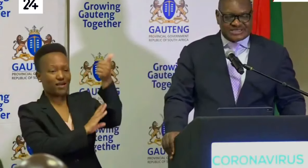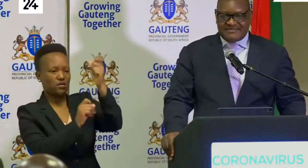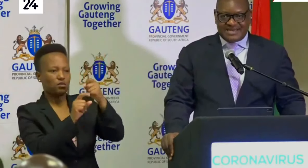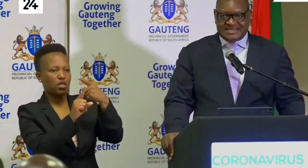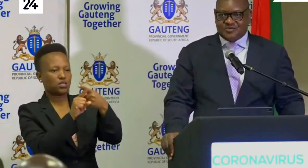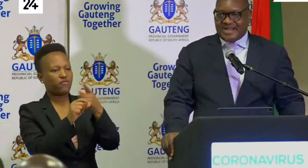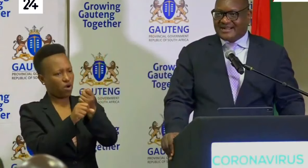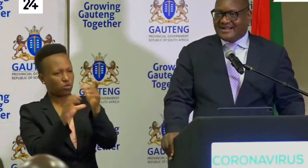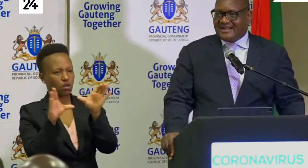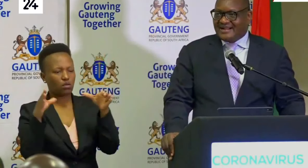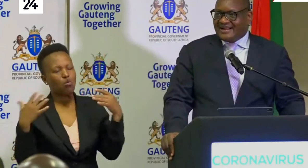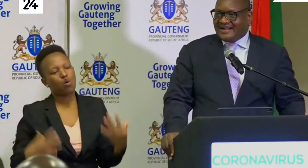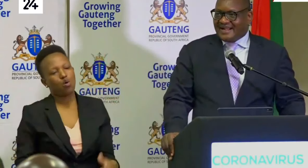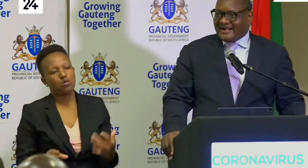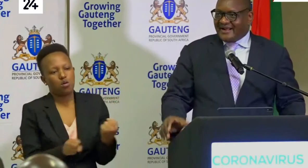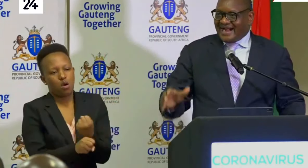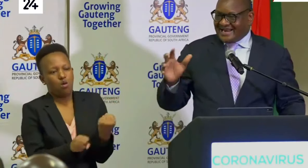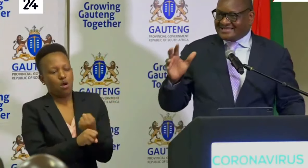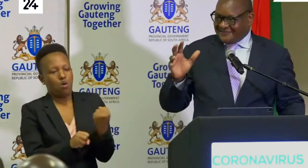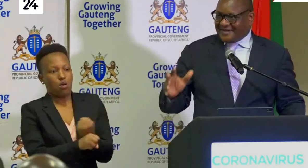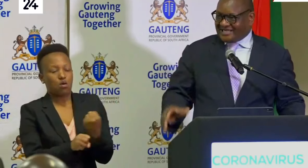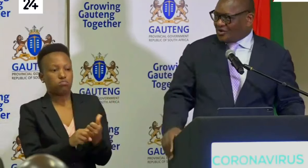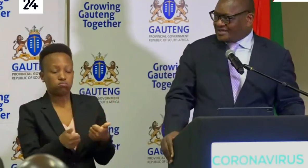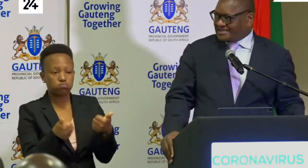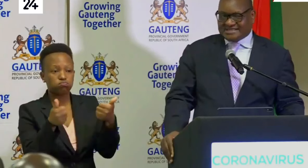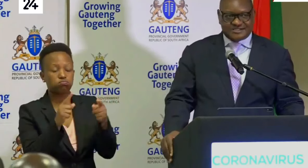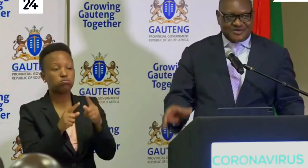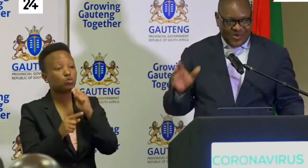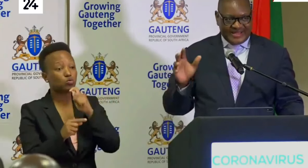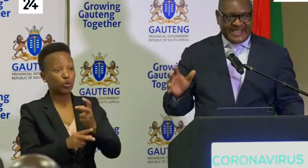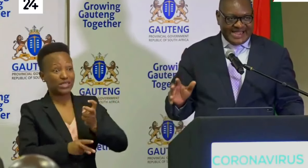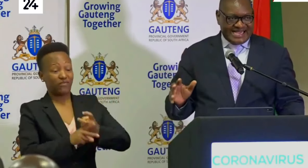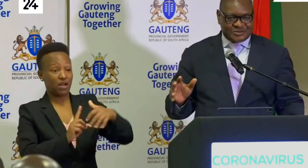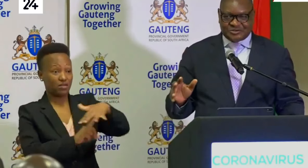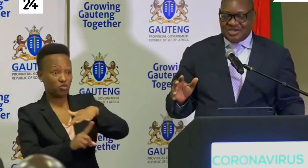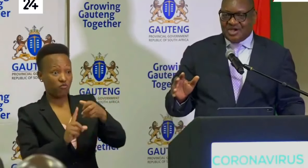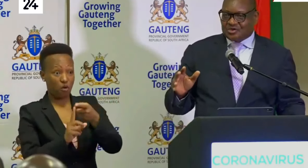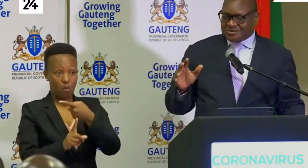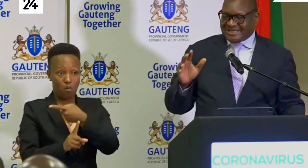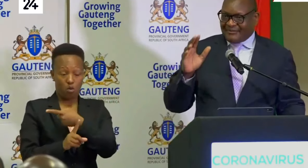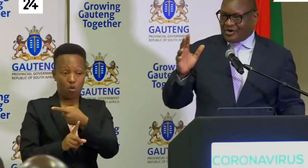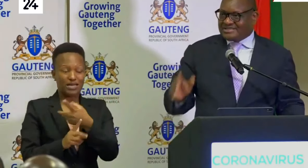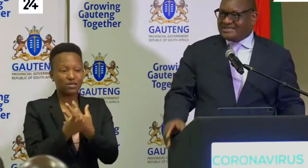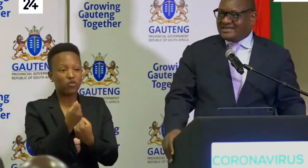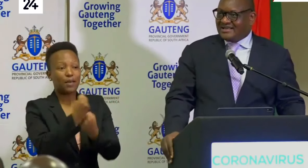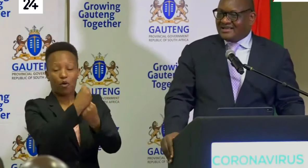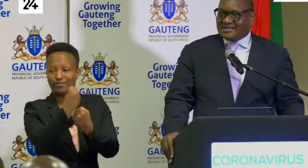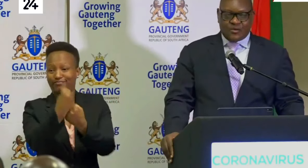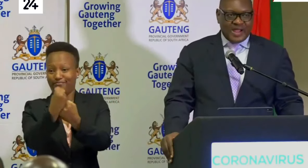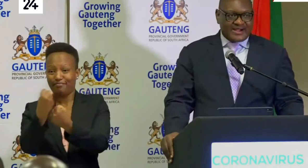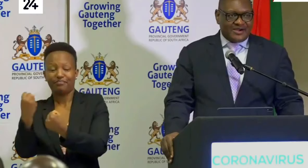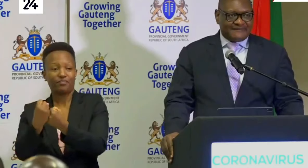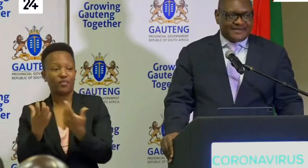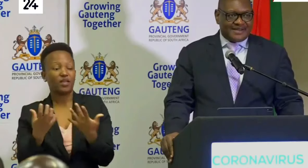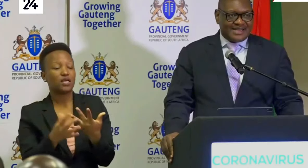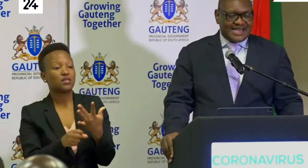doing tremendous work under difficult conditions from where they are to support the